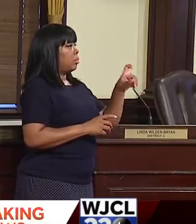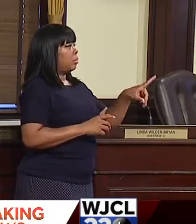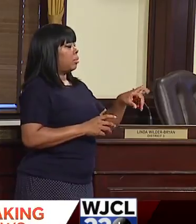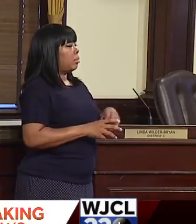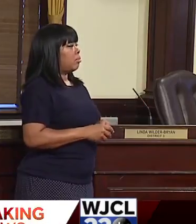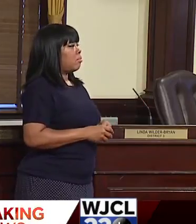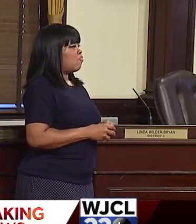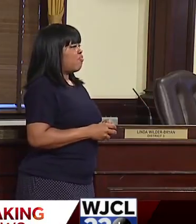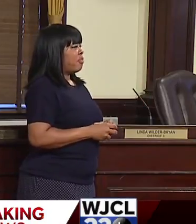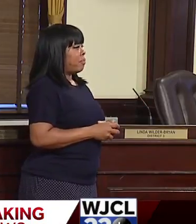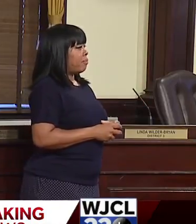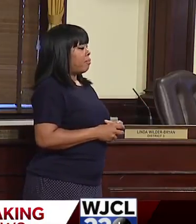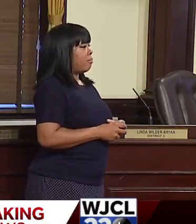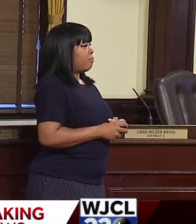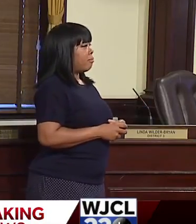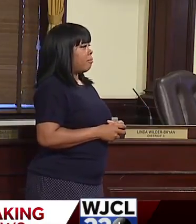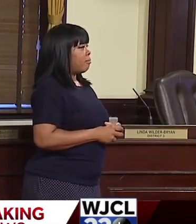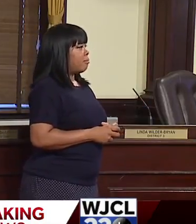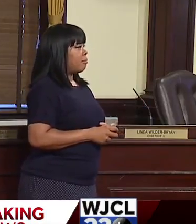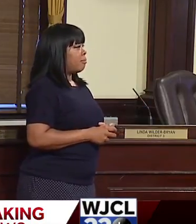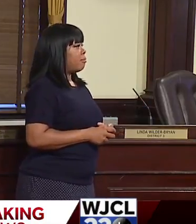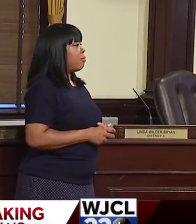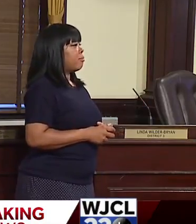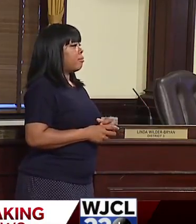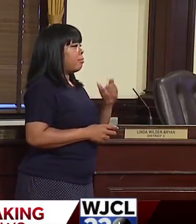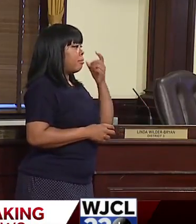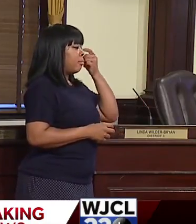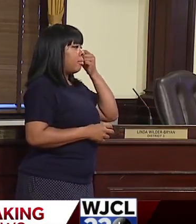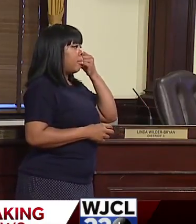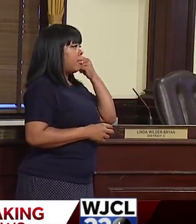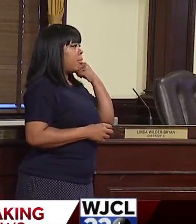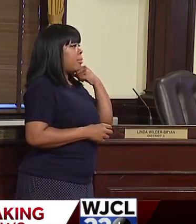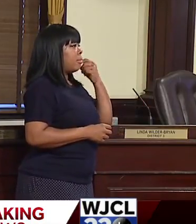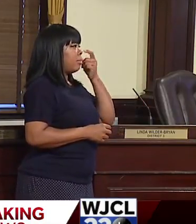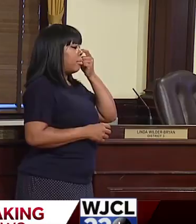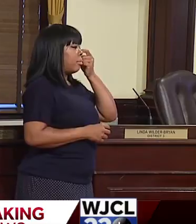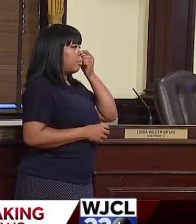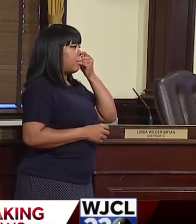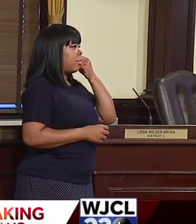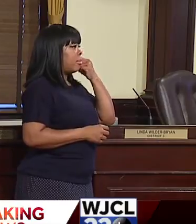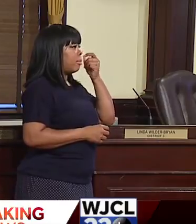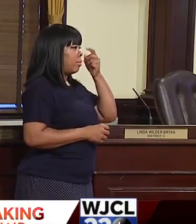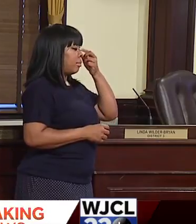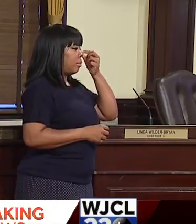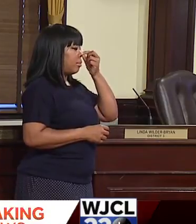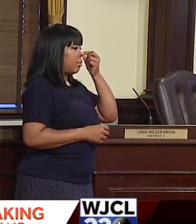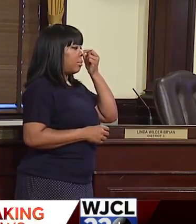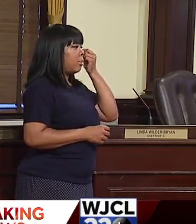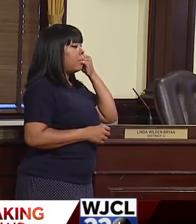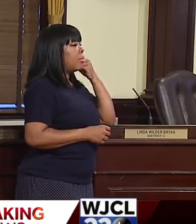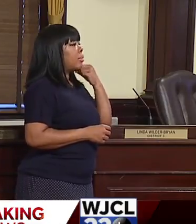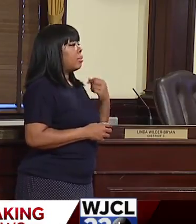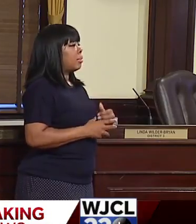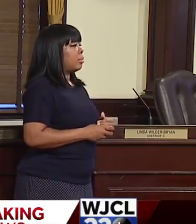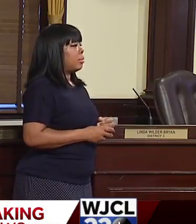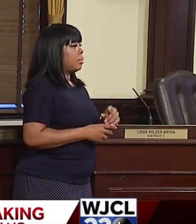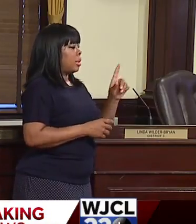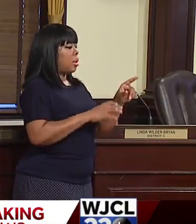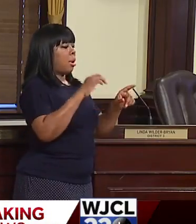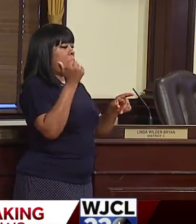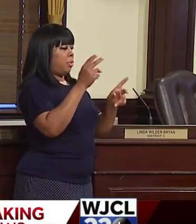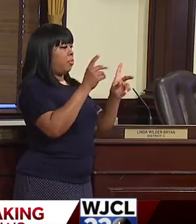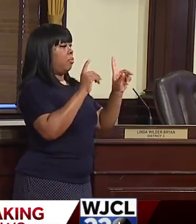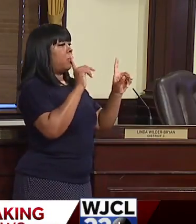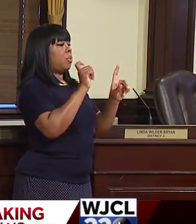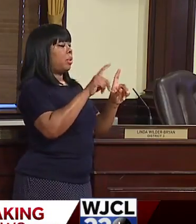I do. I think again, um,